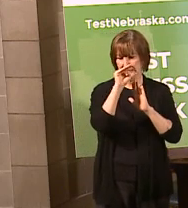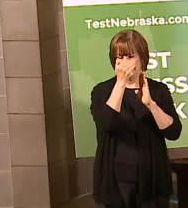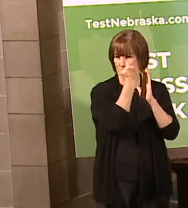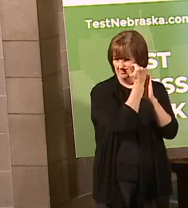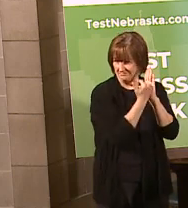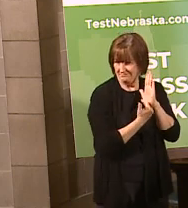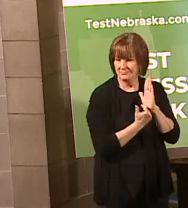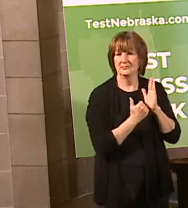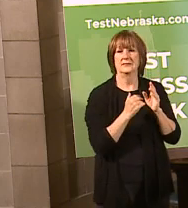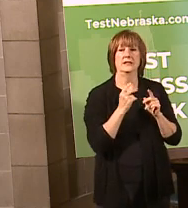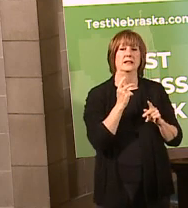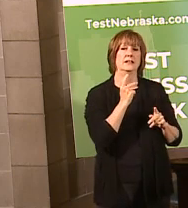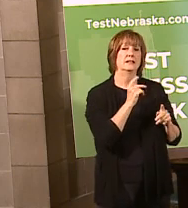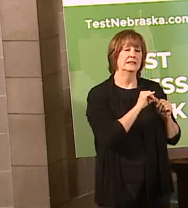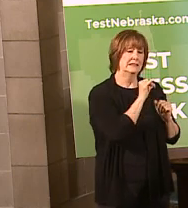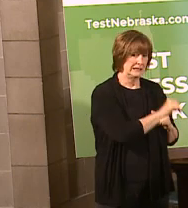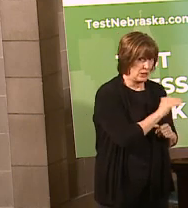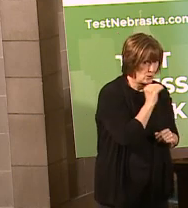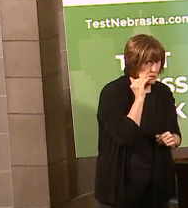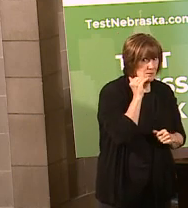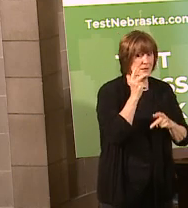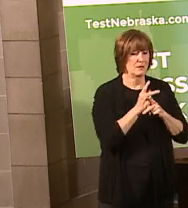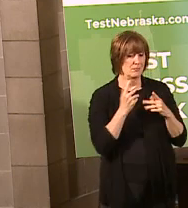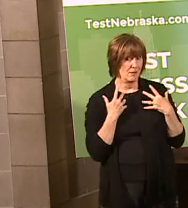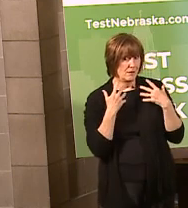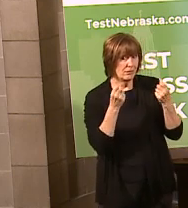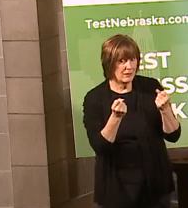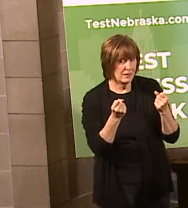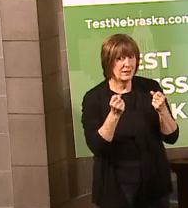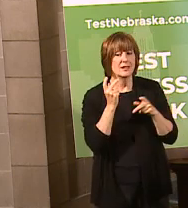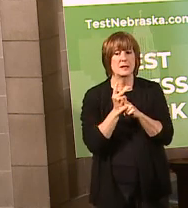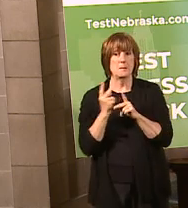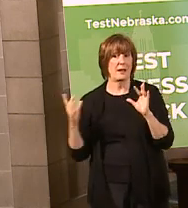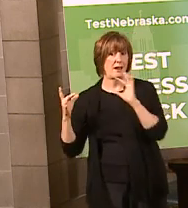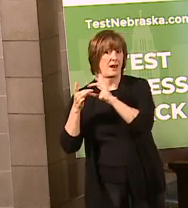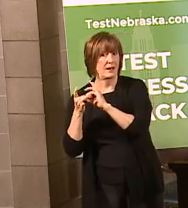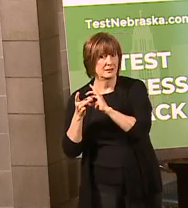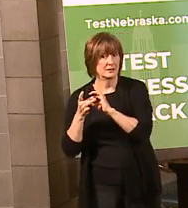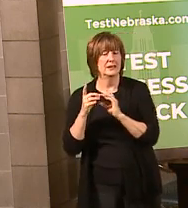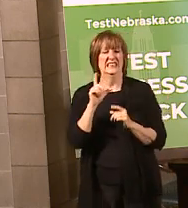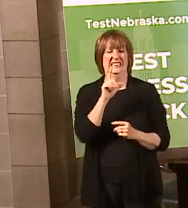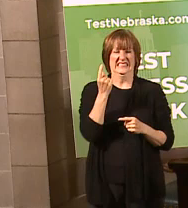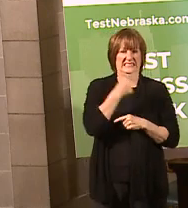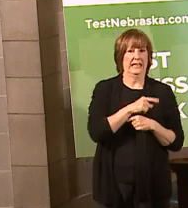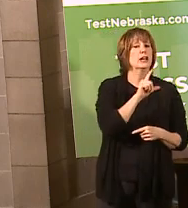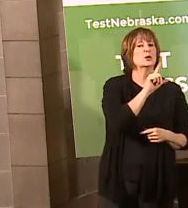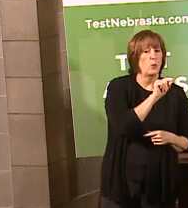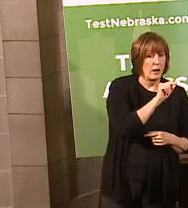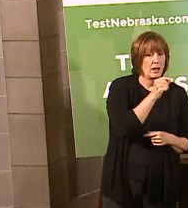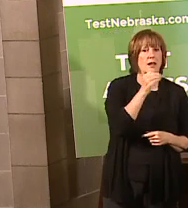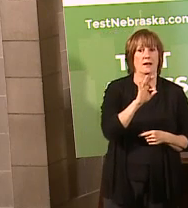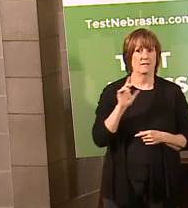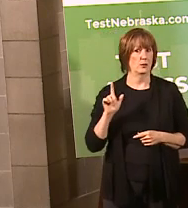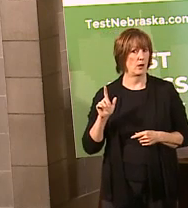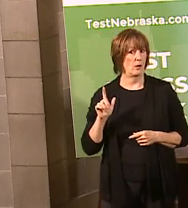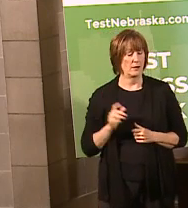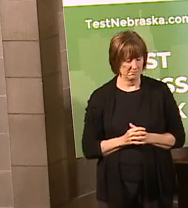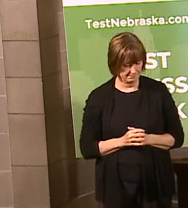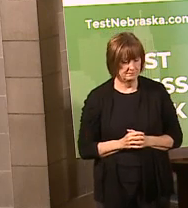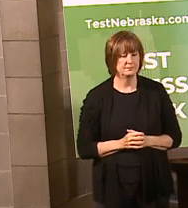to stay home, stay healthy, stay connected, keep Nebraska healthy, day 20 of 21. So continue to please remember that.